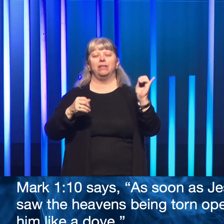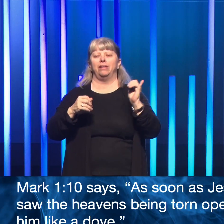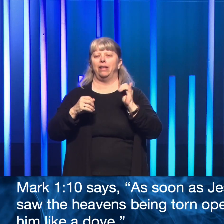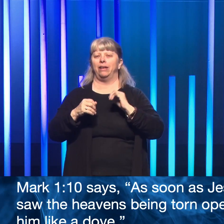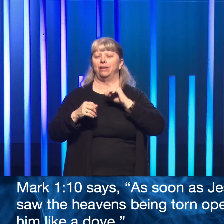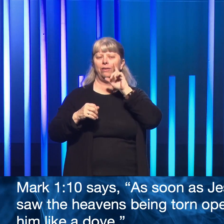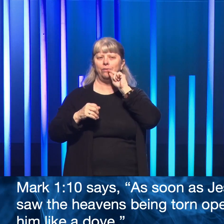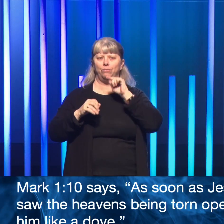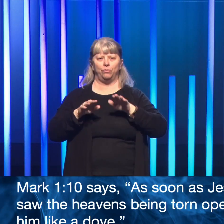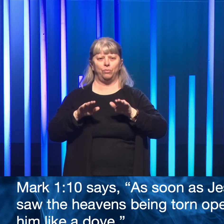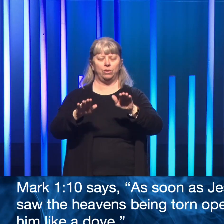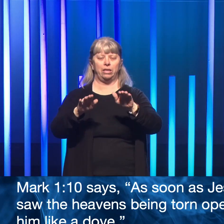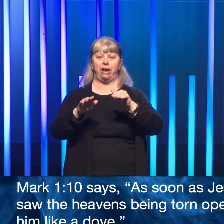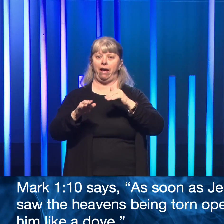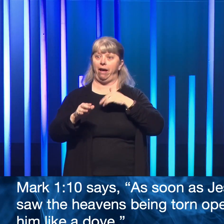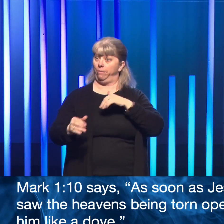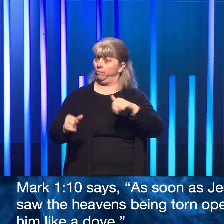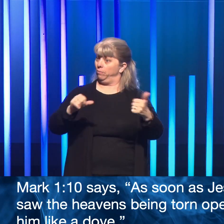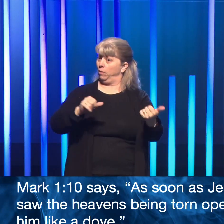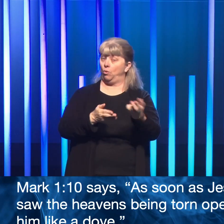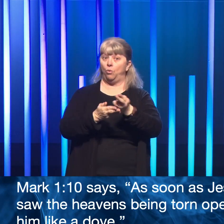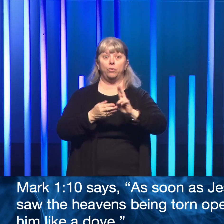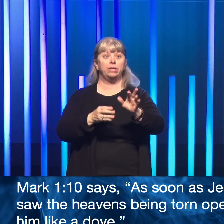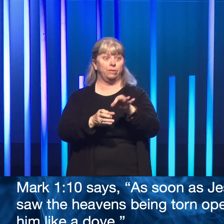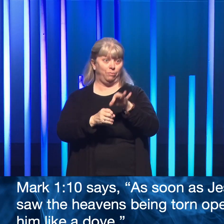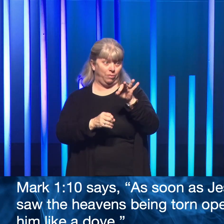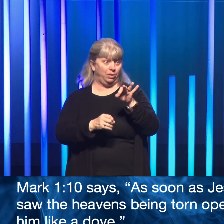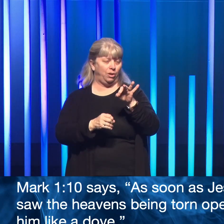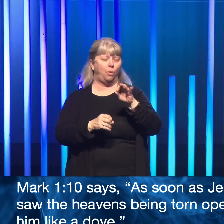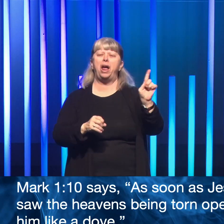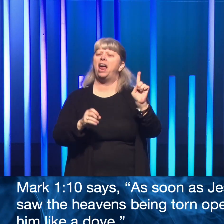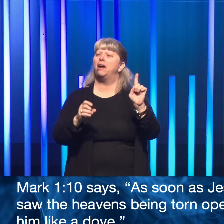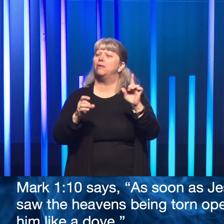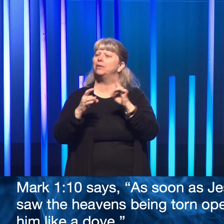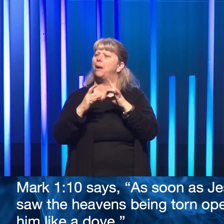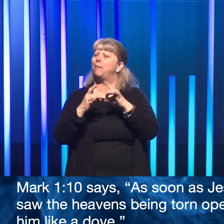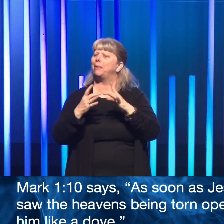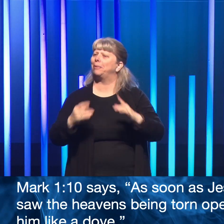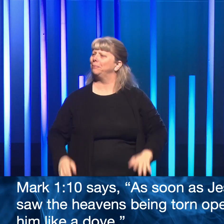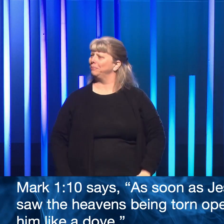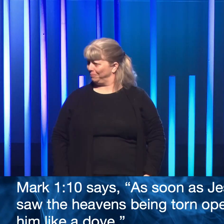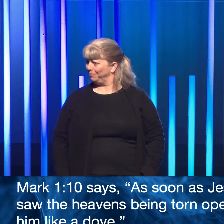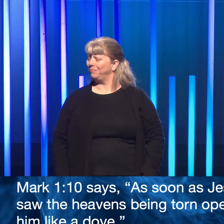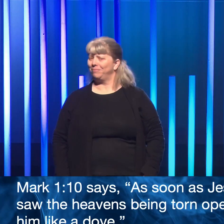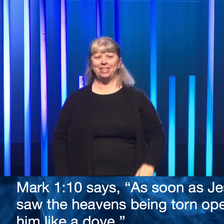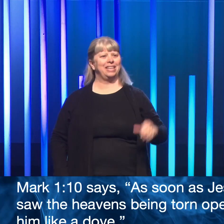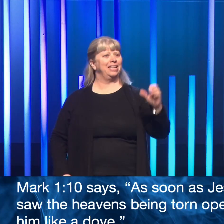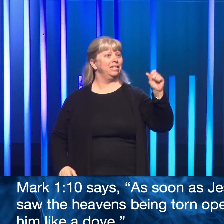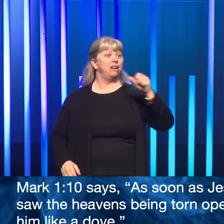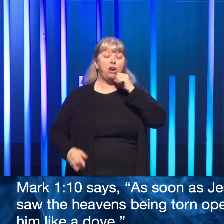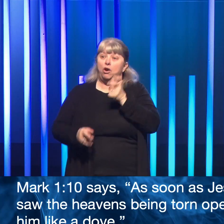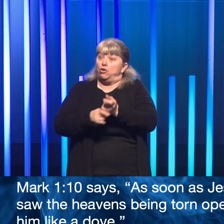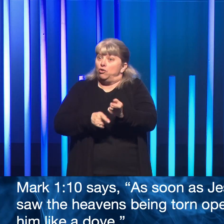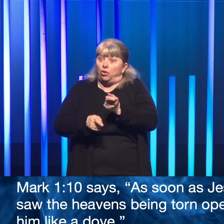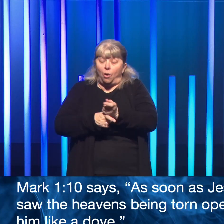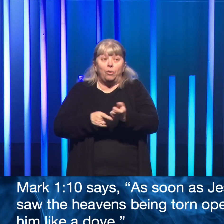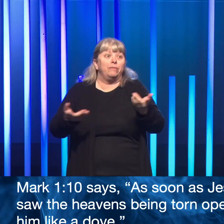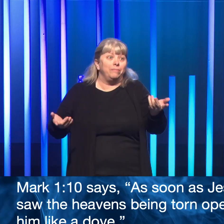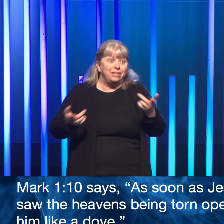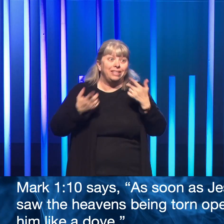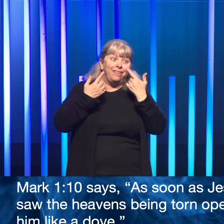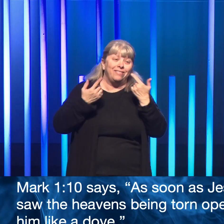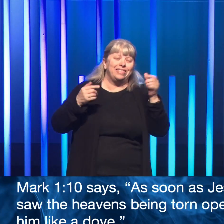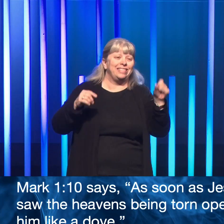I was baptized in the Holy Spirit at a Starbucks. Yeah, not joking there. It's laughable though.